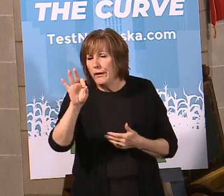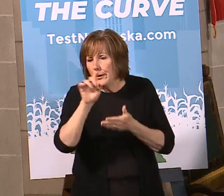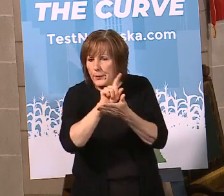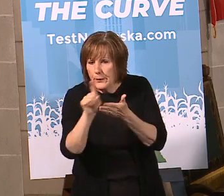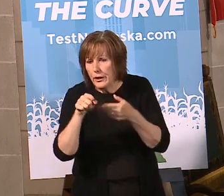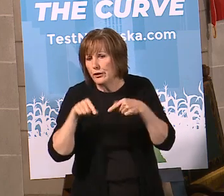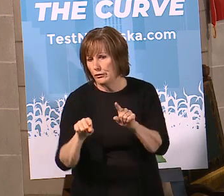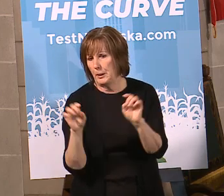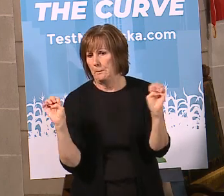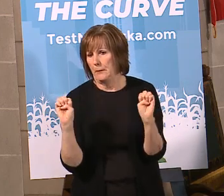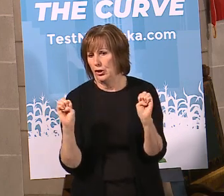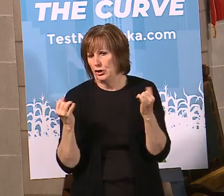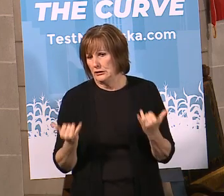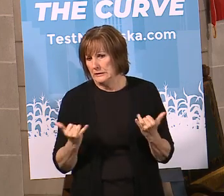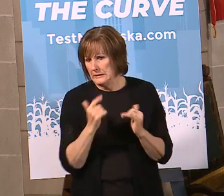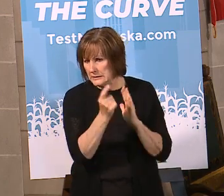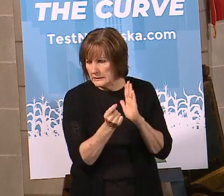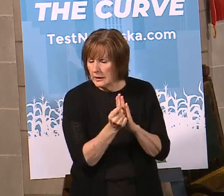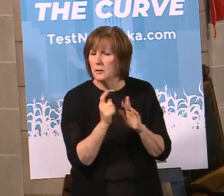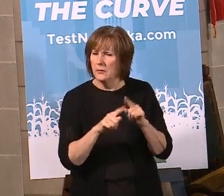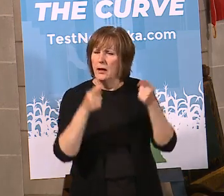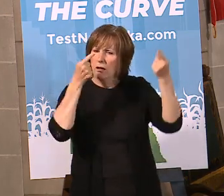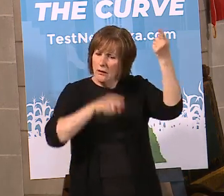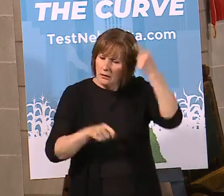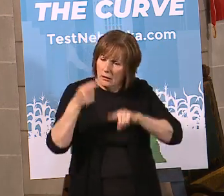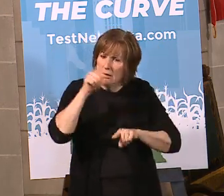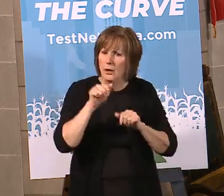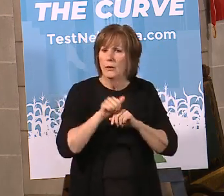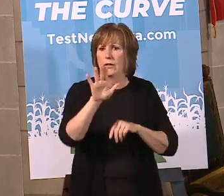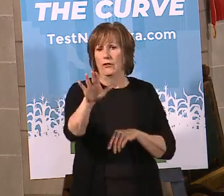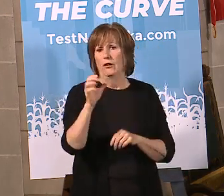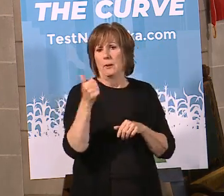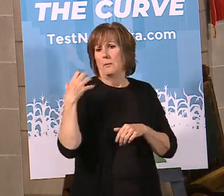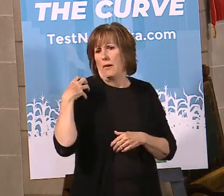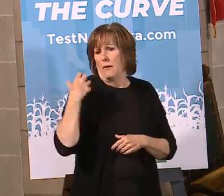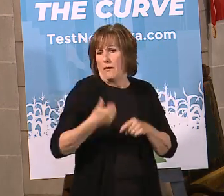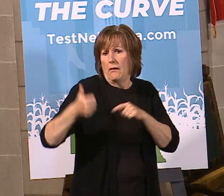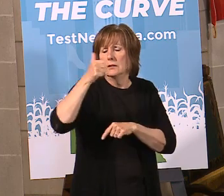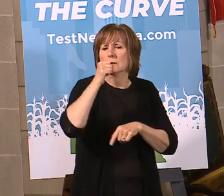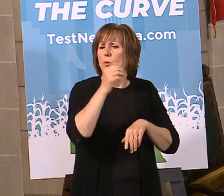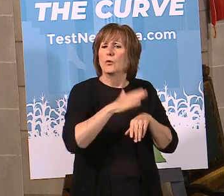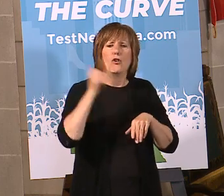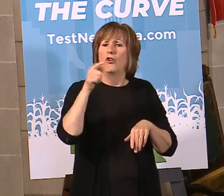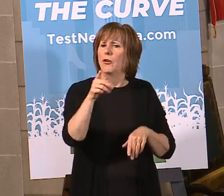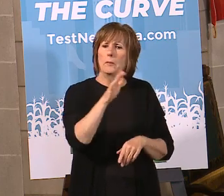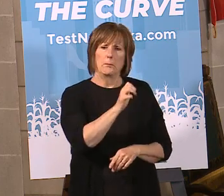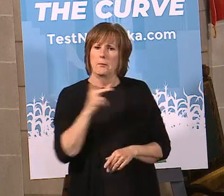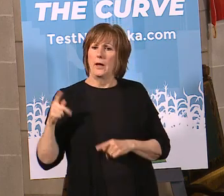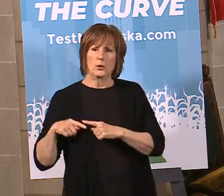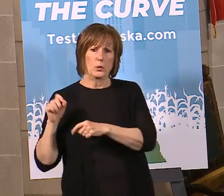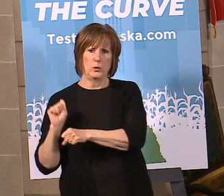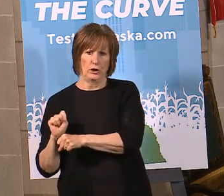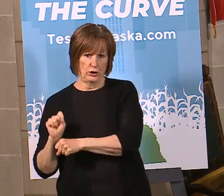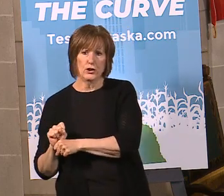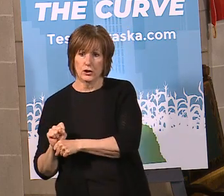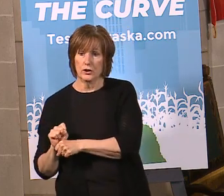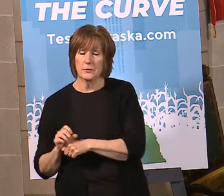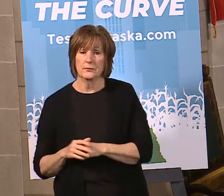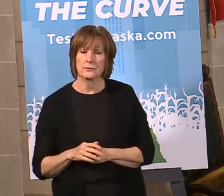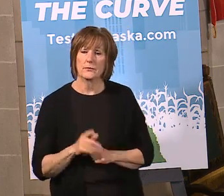during the emergency or so forth. Just work with your employer, though, to make sure that they don't call you back and then tell the state that. So, again,